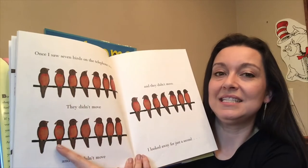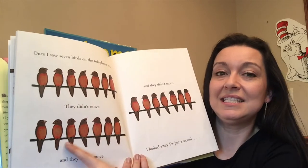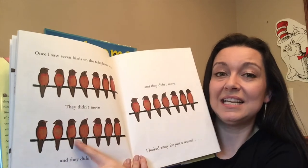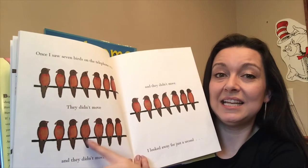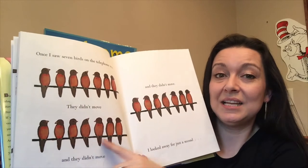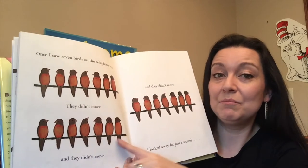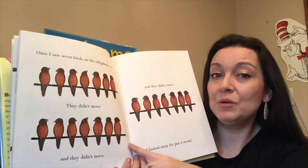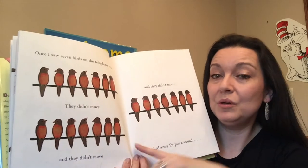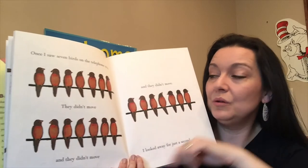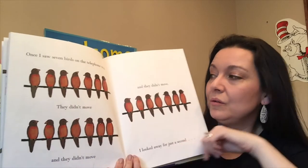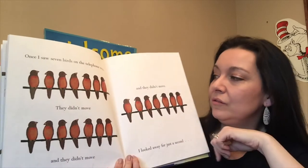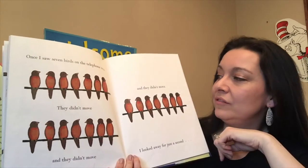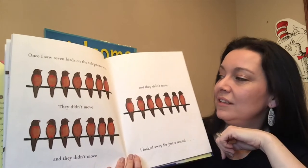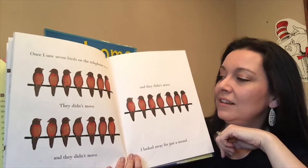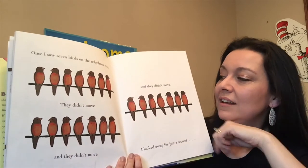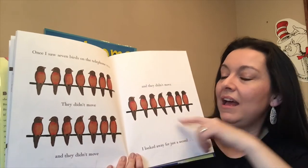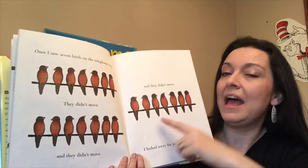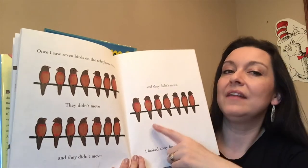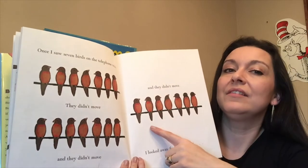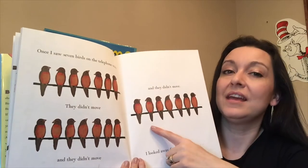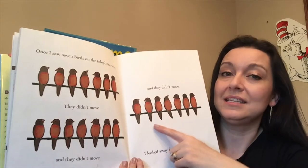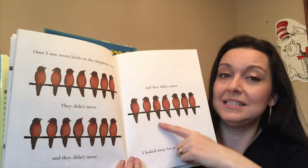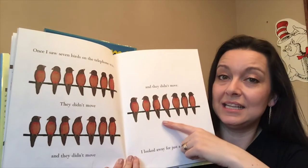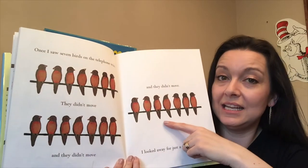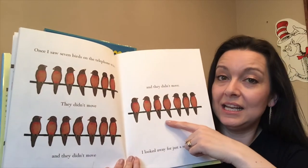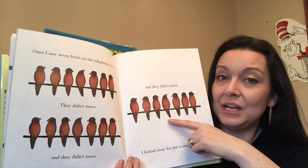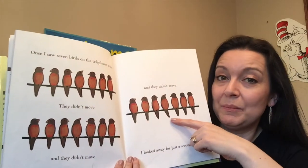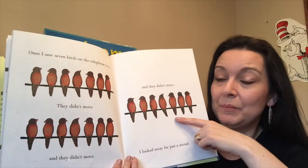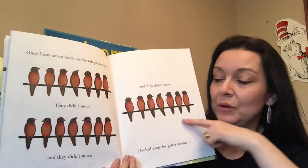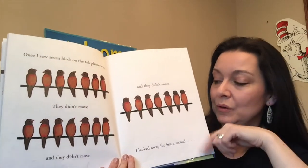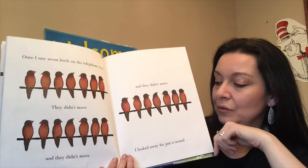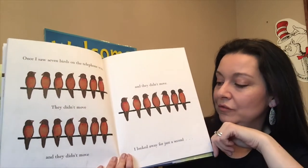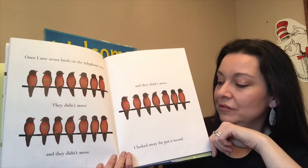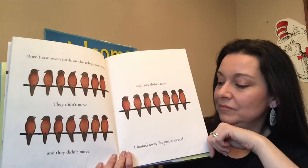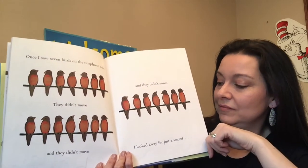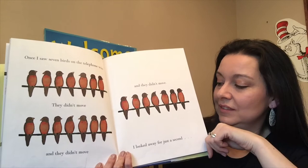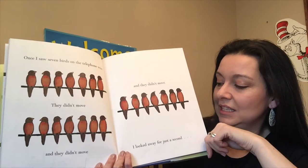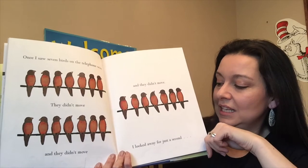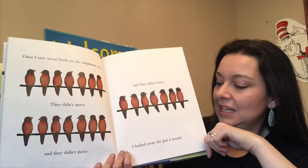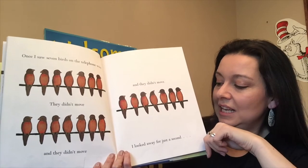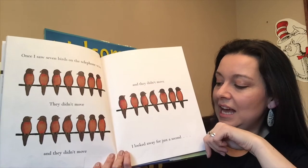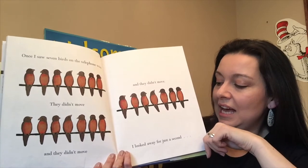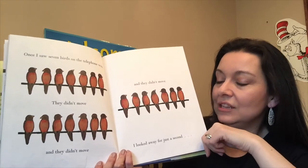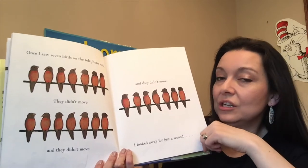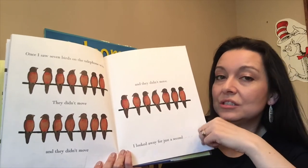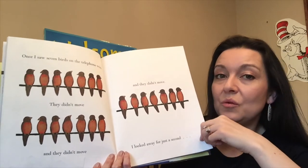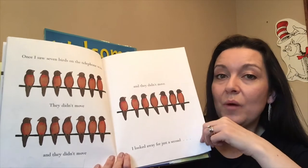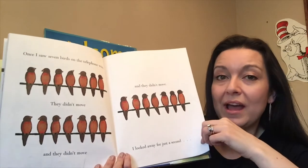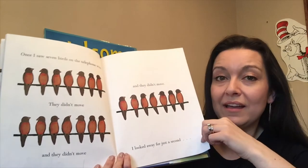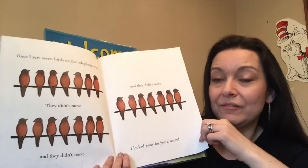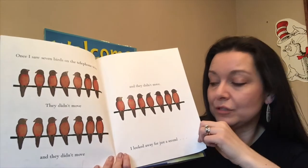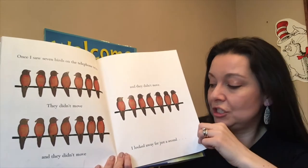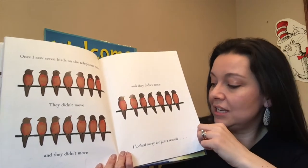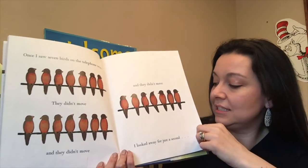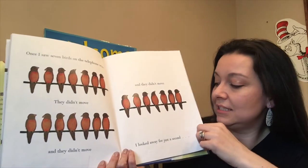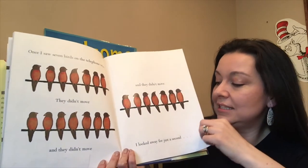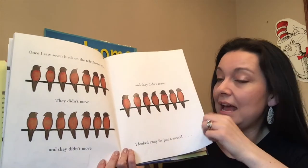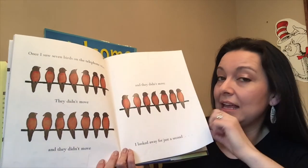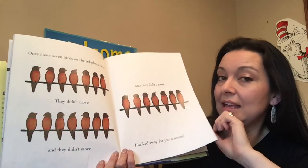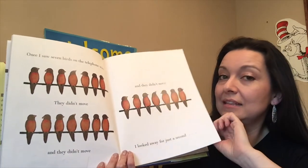didn't move and they didn't move i looked away for just a second